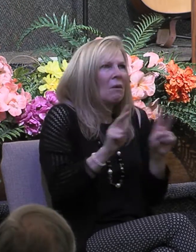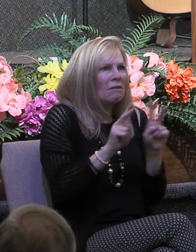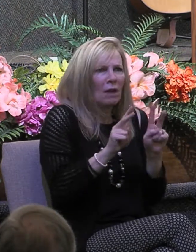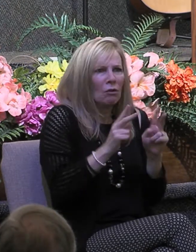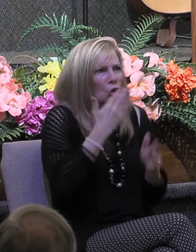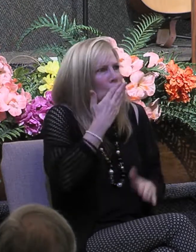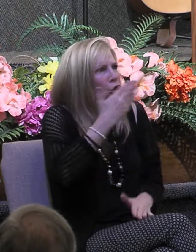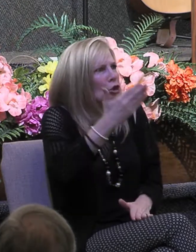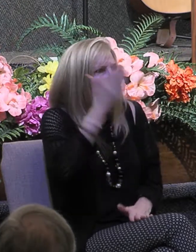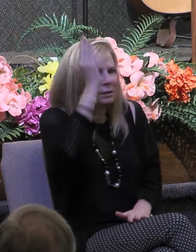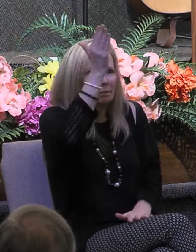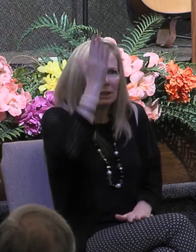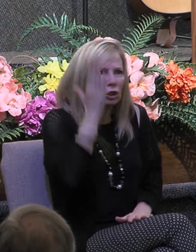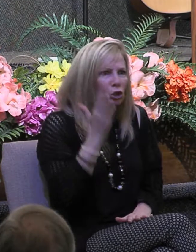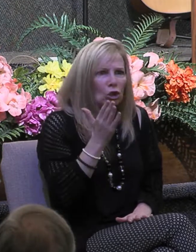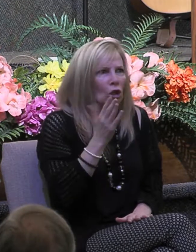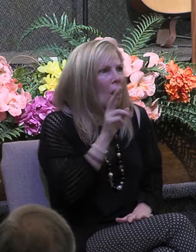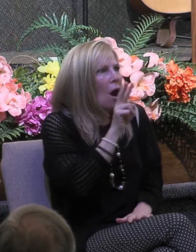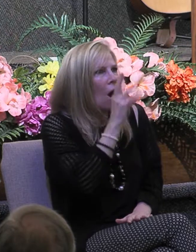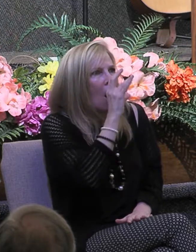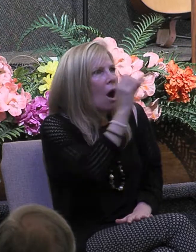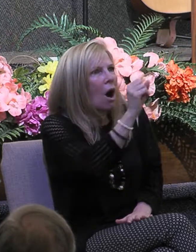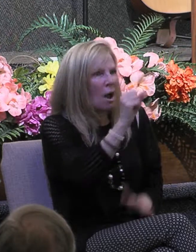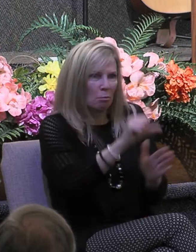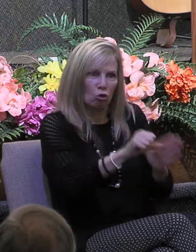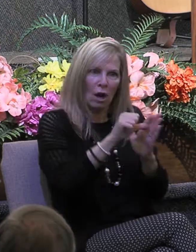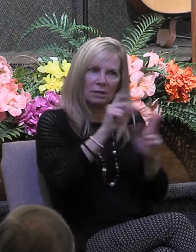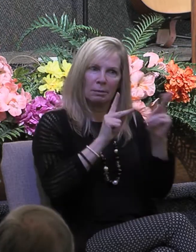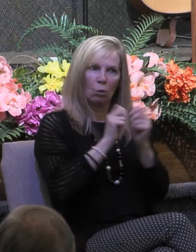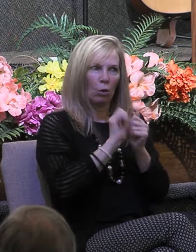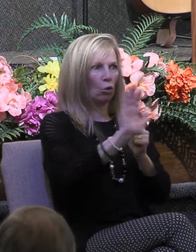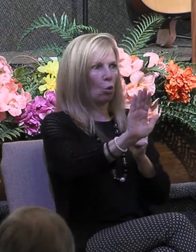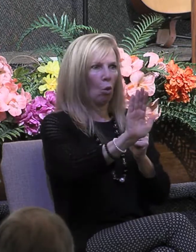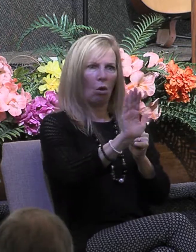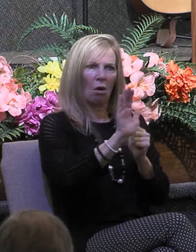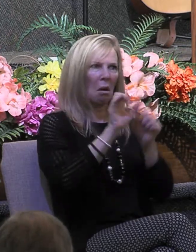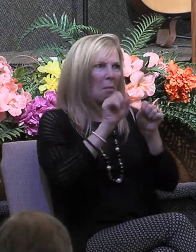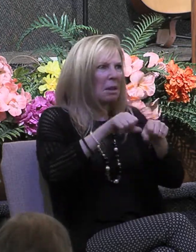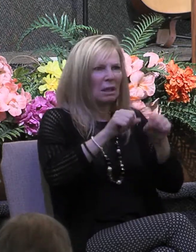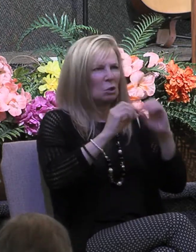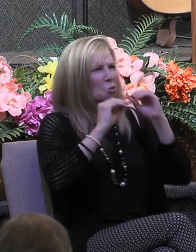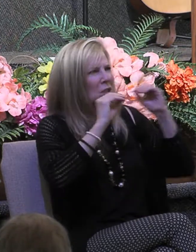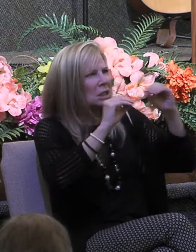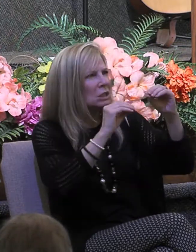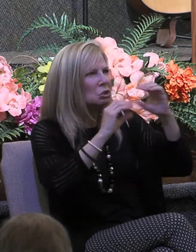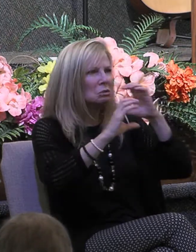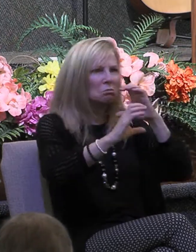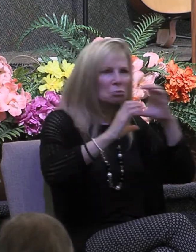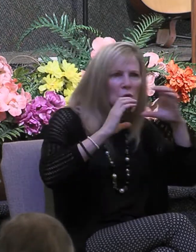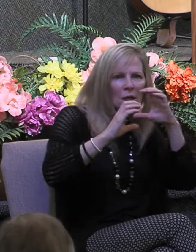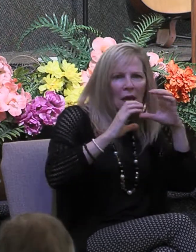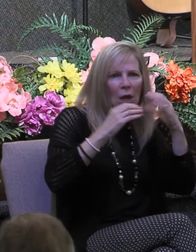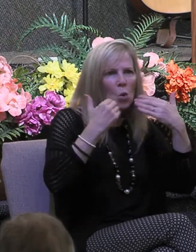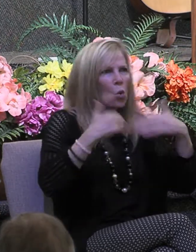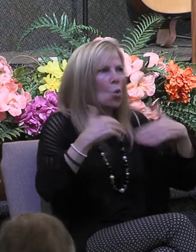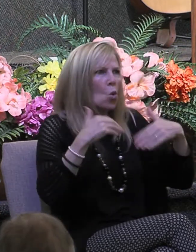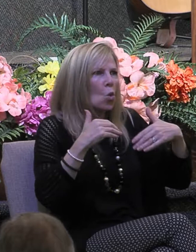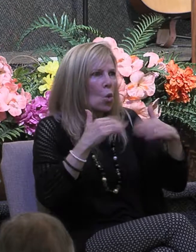speaker and to initially impress people with your great ability to teach and communicate biblical truth and yet be